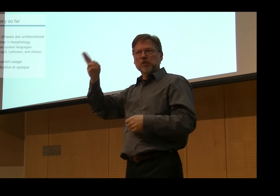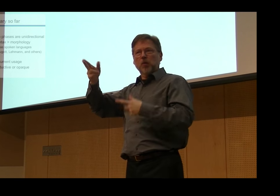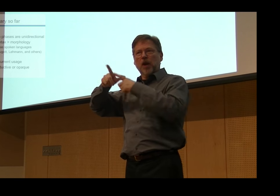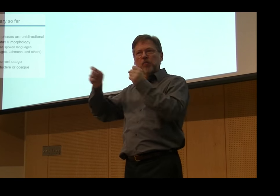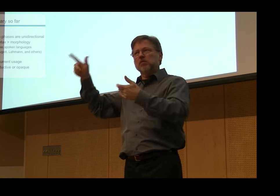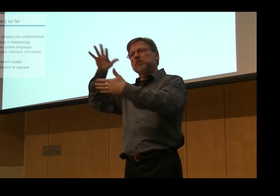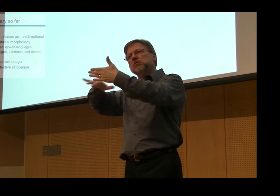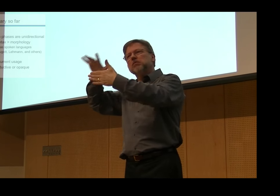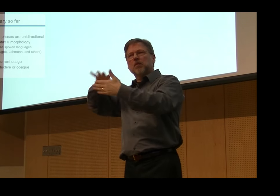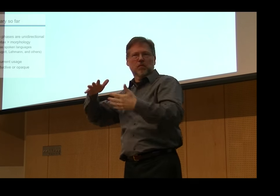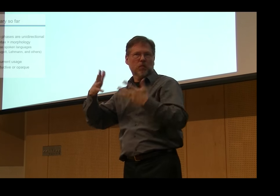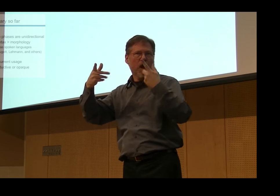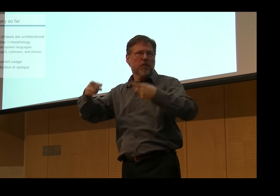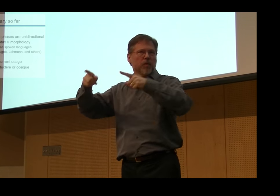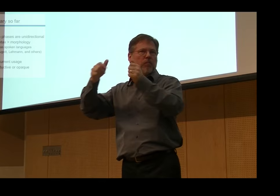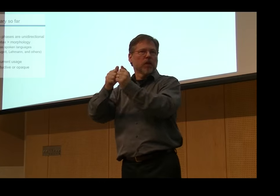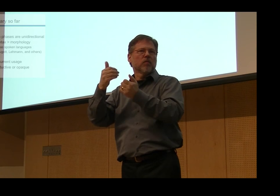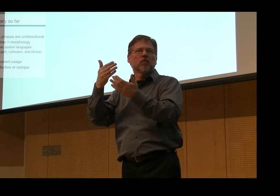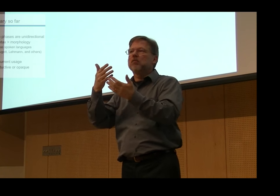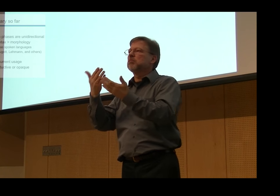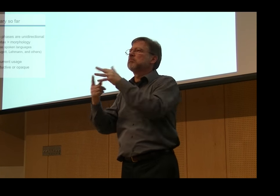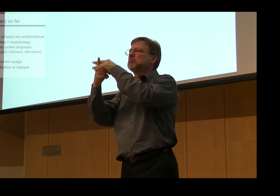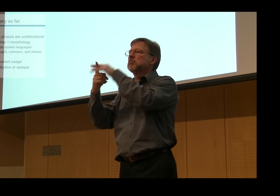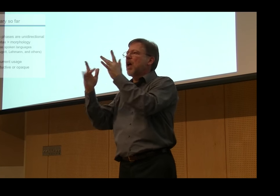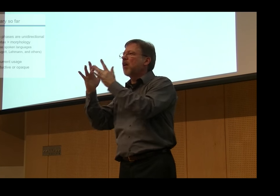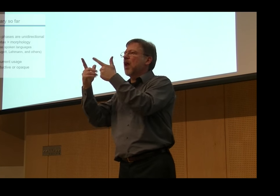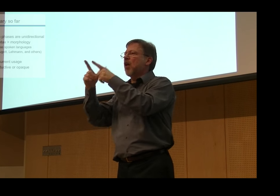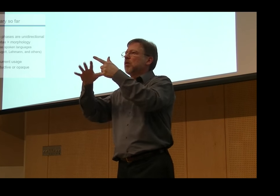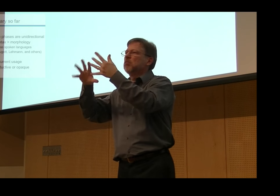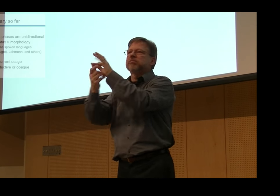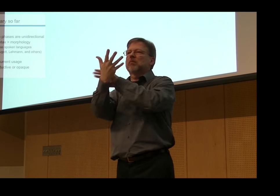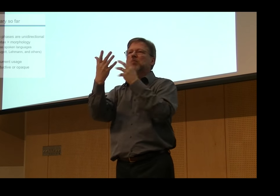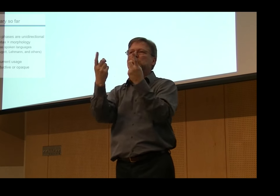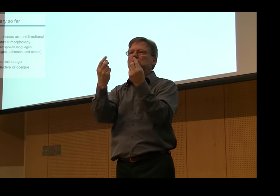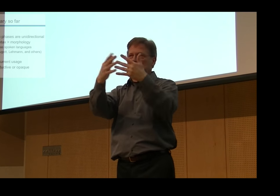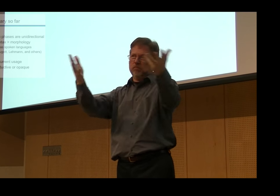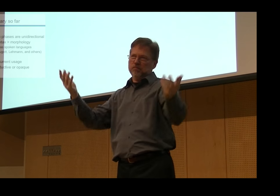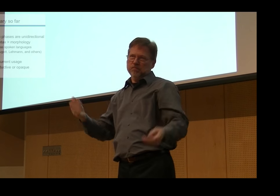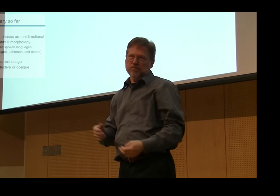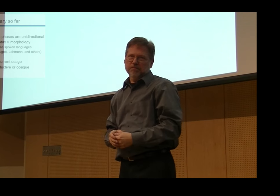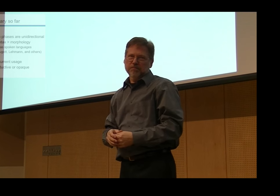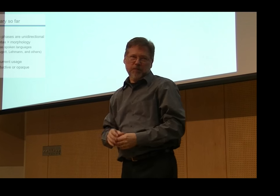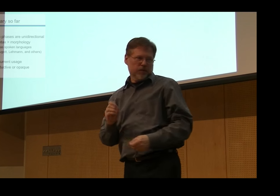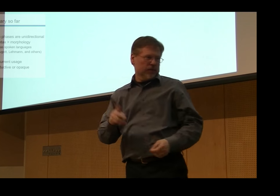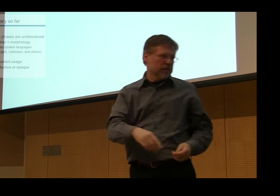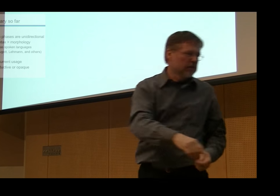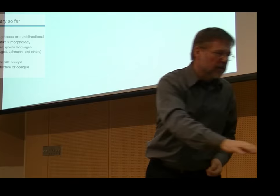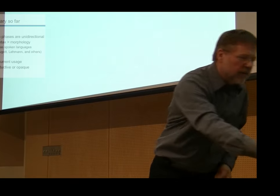ways and word orders that are produced, that produces or creates the syntax of